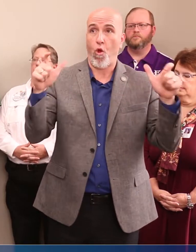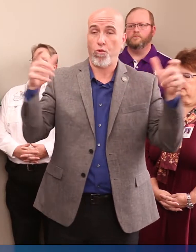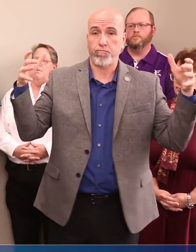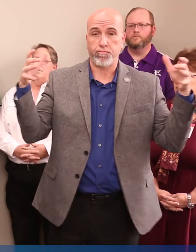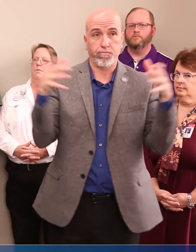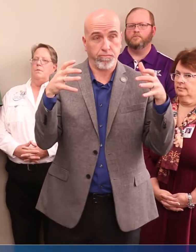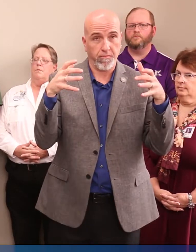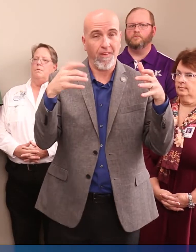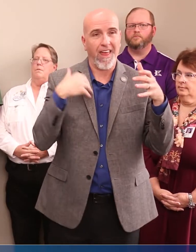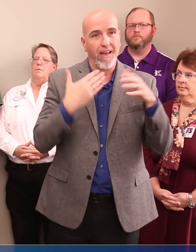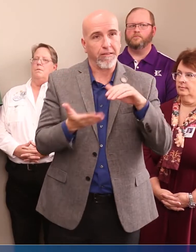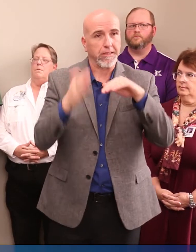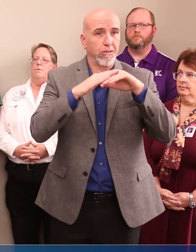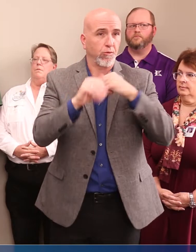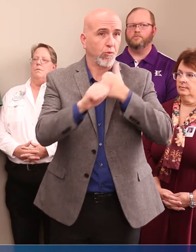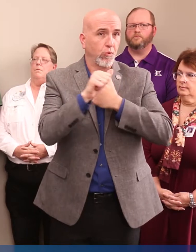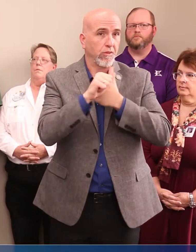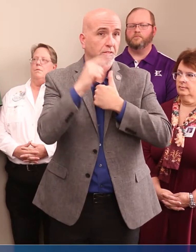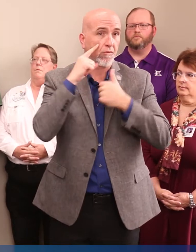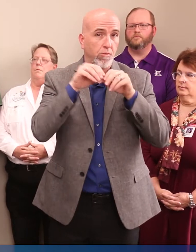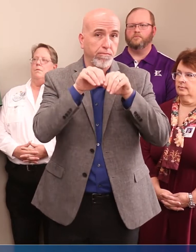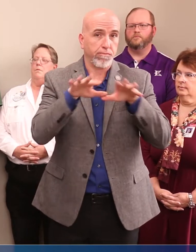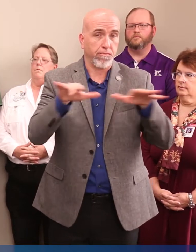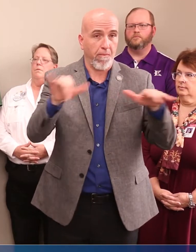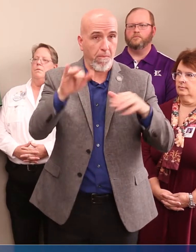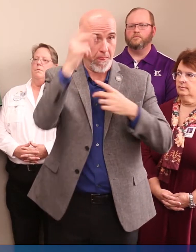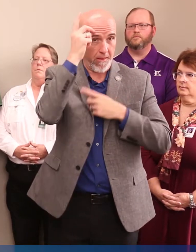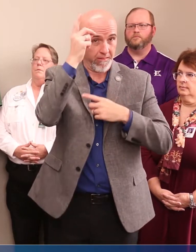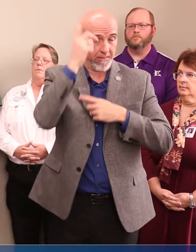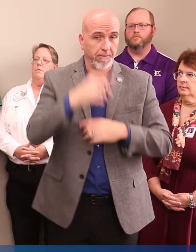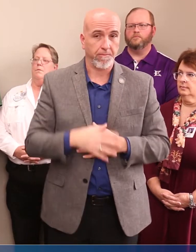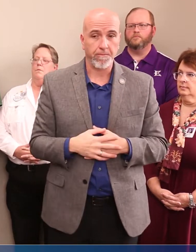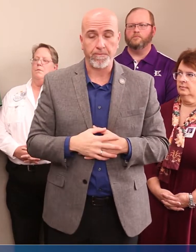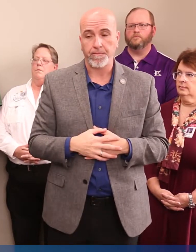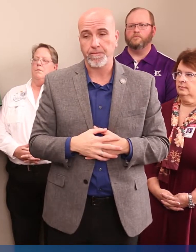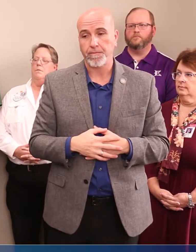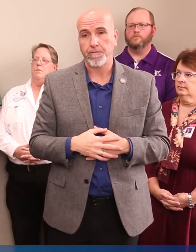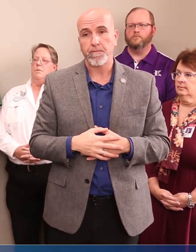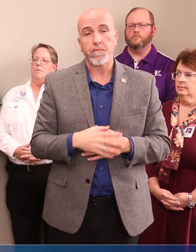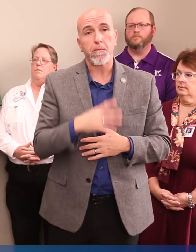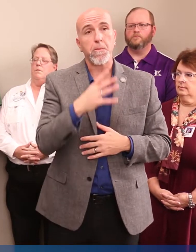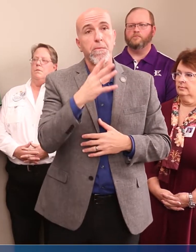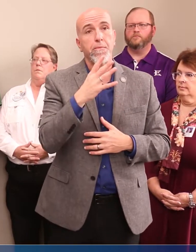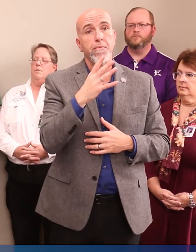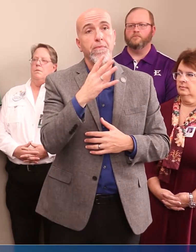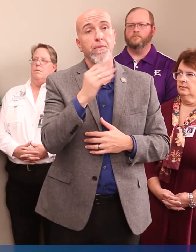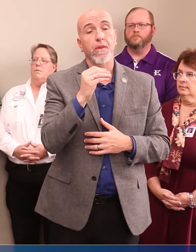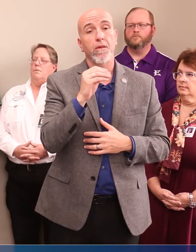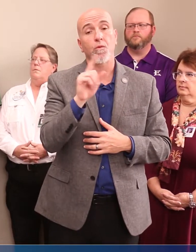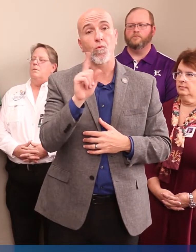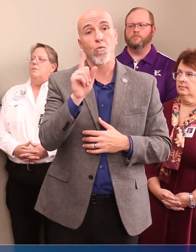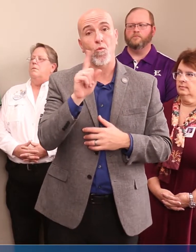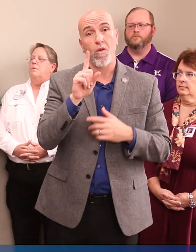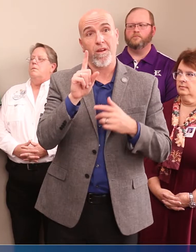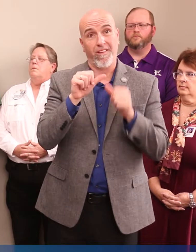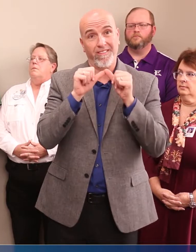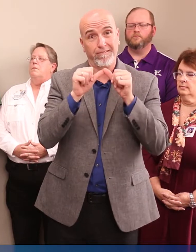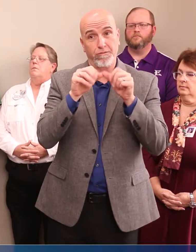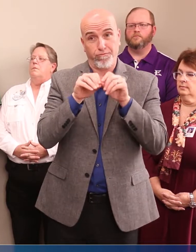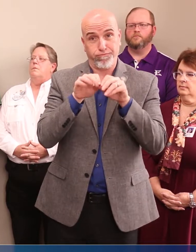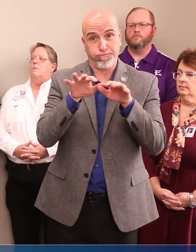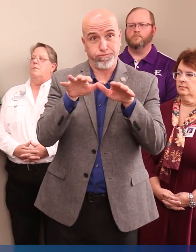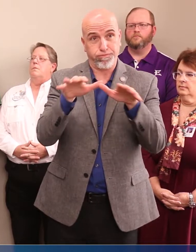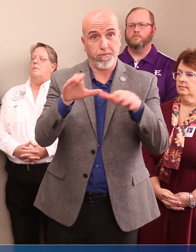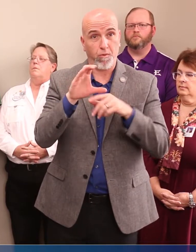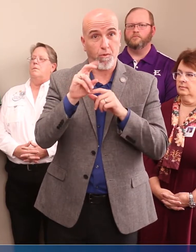of people pose an increased risk of spreading the infectious disease. And whereas the continued spread of COVID-19